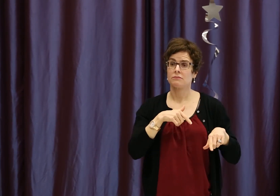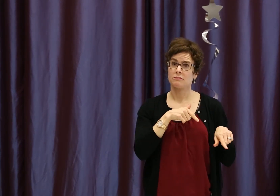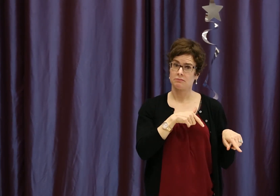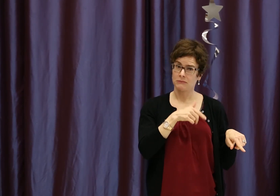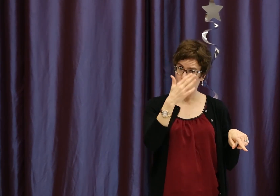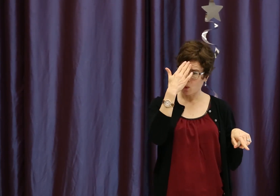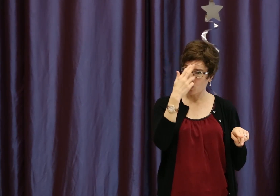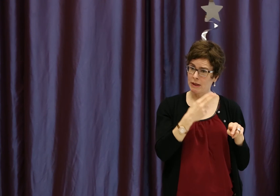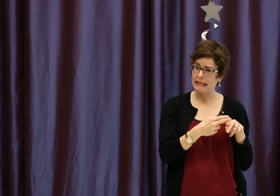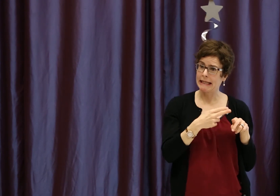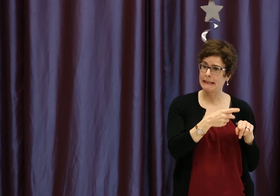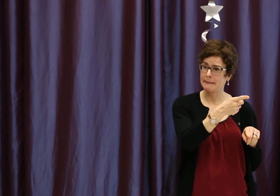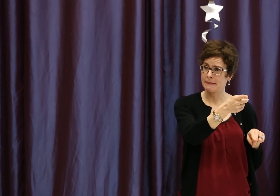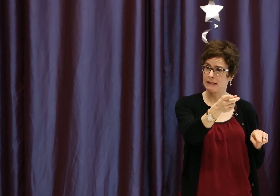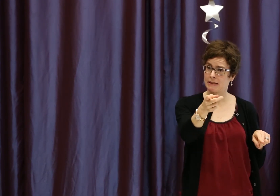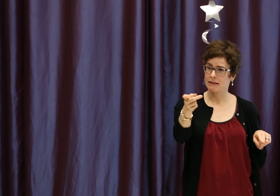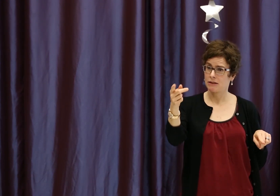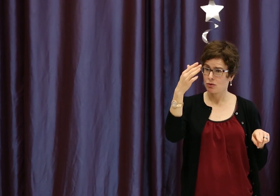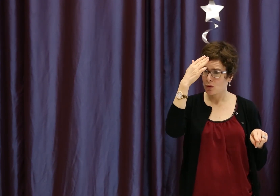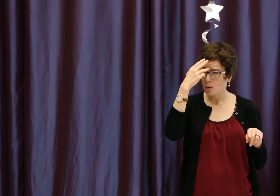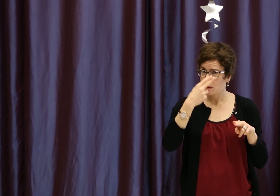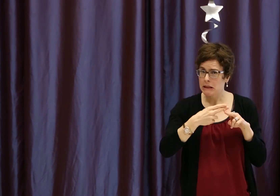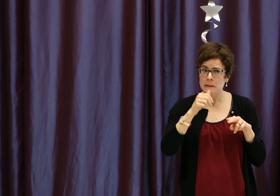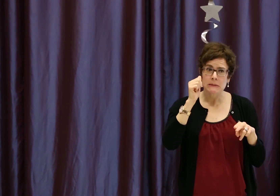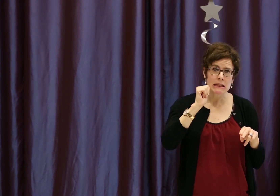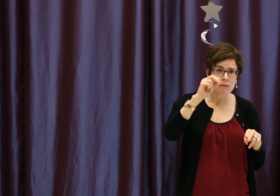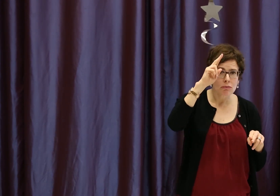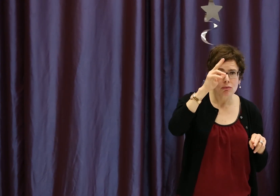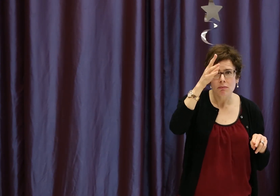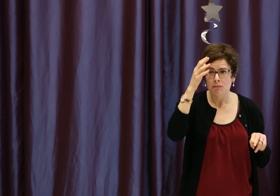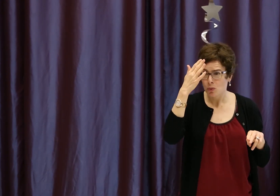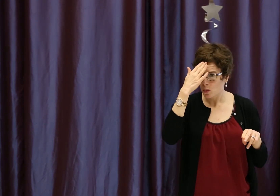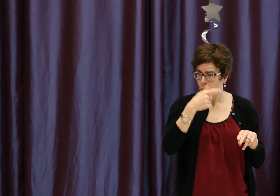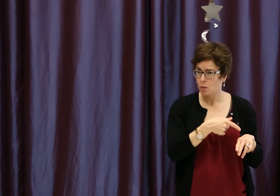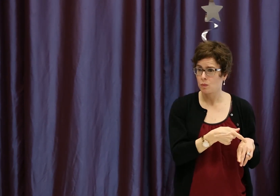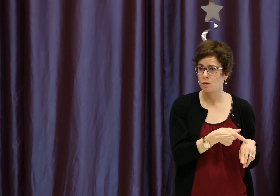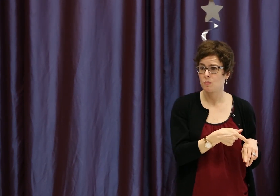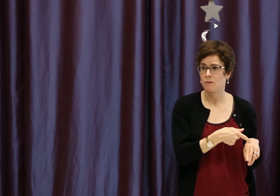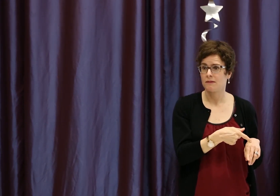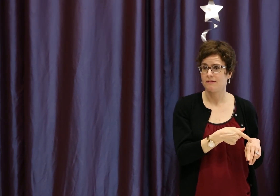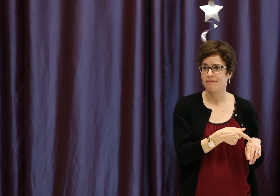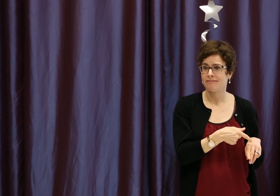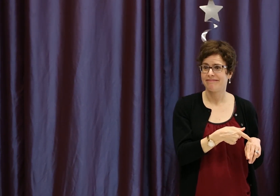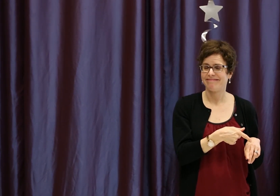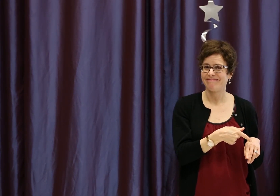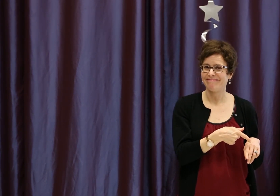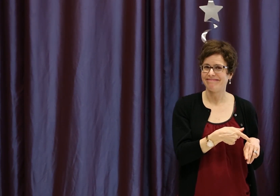and there are a number of hearing family members around. Does your deaf child know the name of all of their aunts and uncles and cousins?